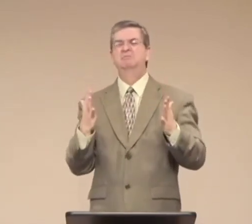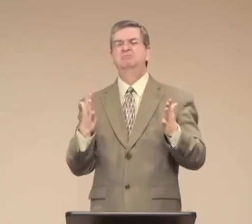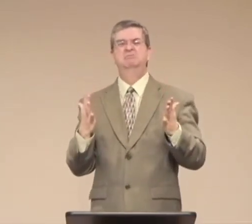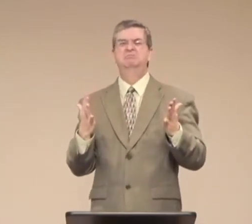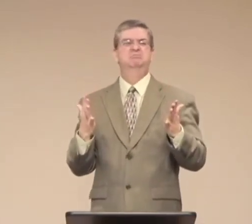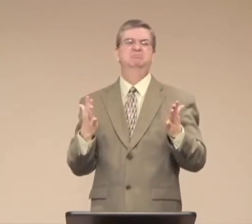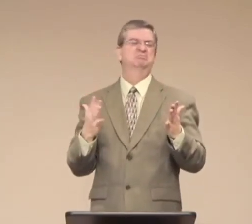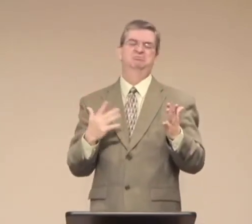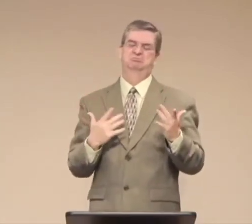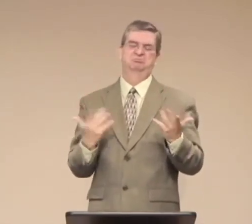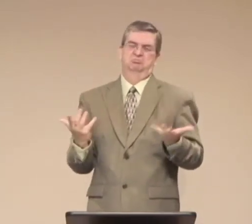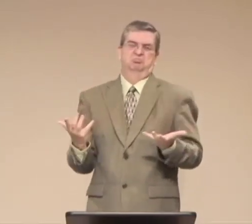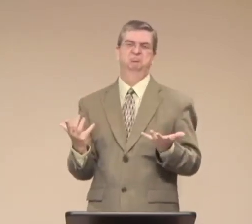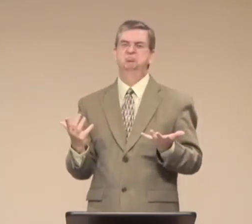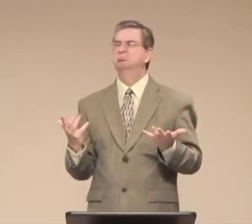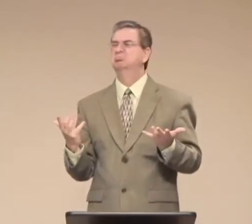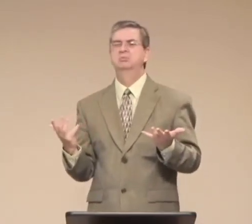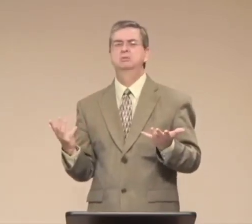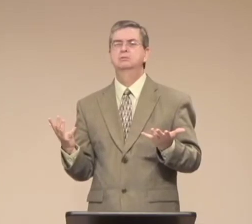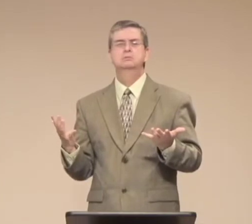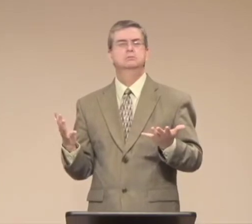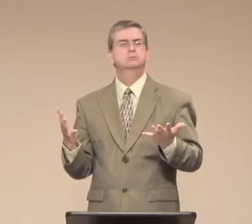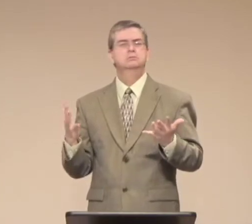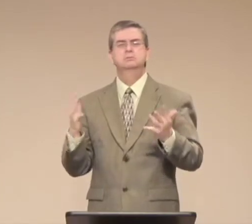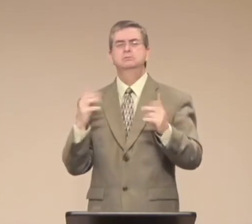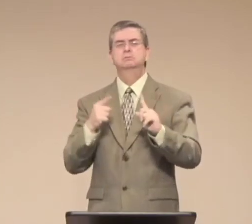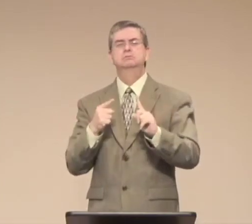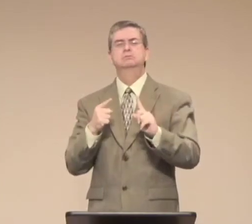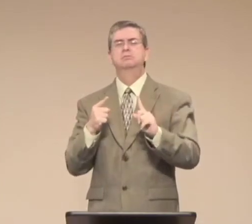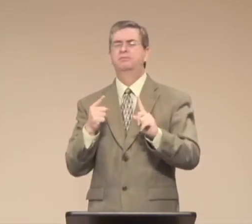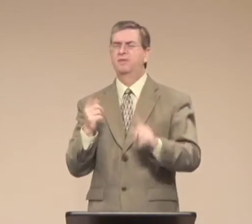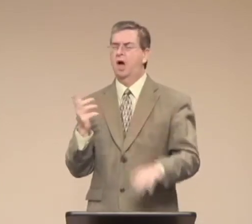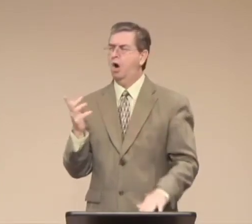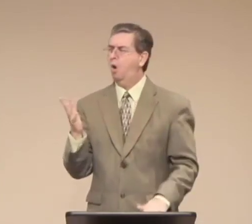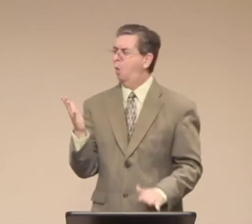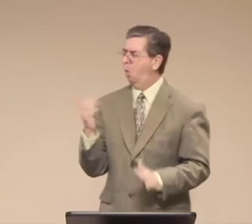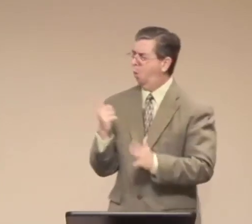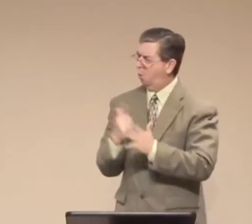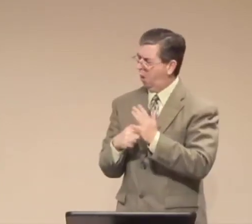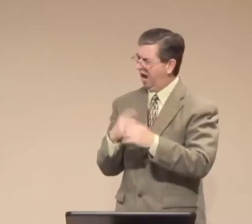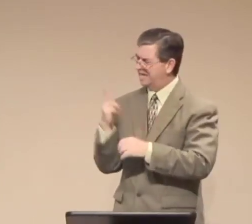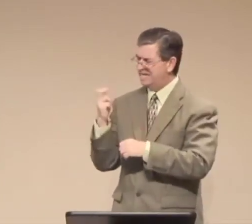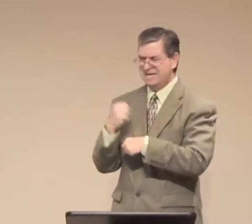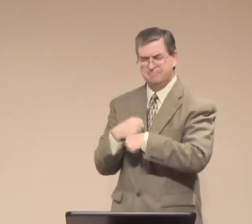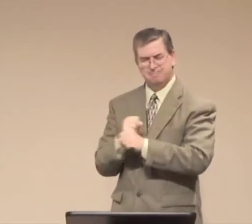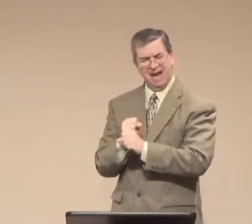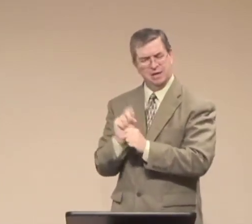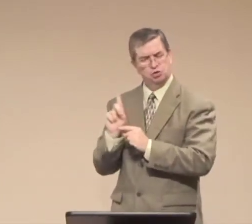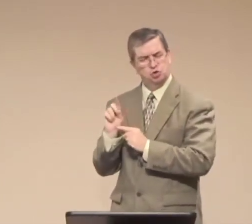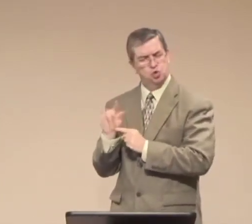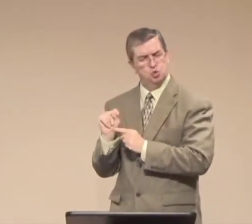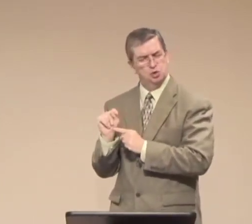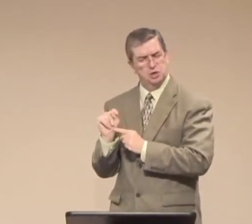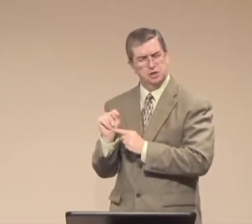So even when I look at the things in my life, I just after hearing Carlos' experiences, I just